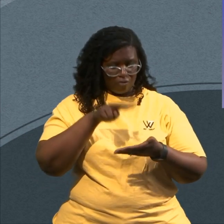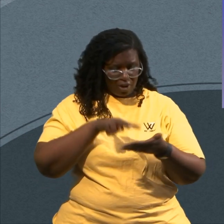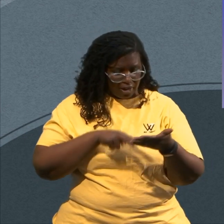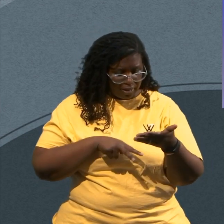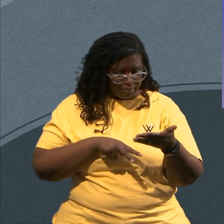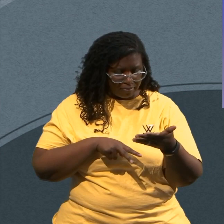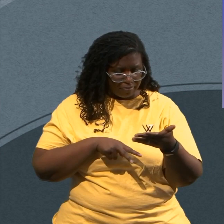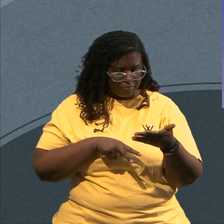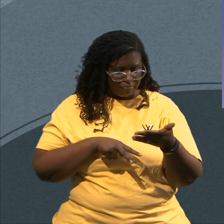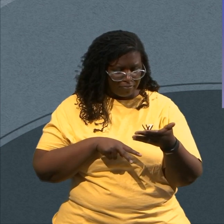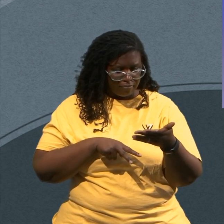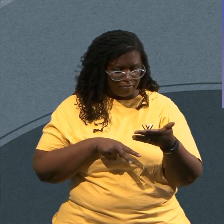Subsequent praise